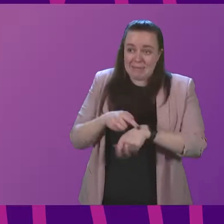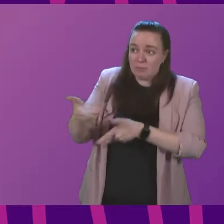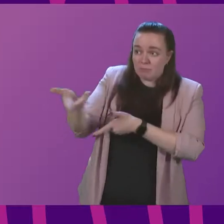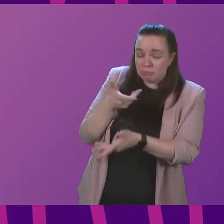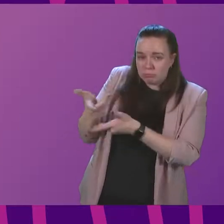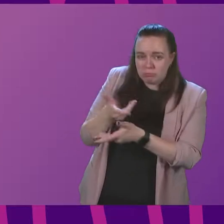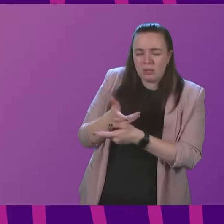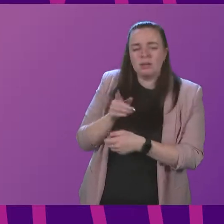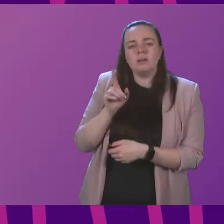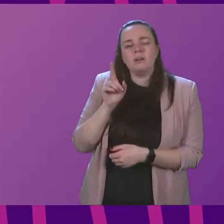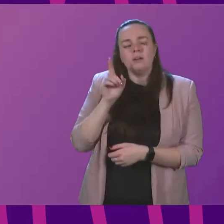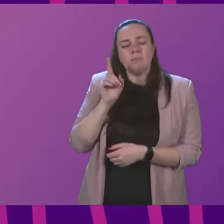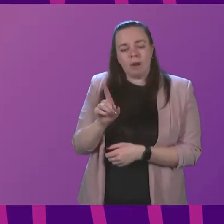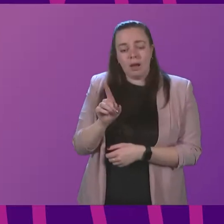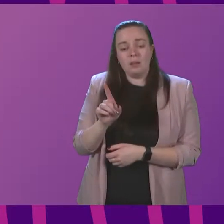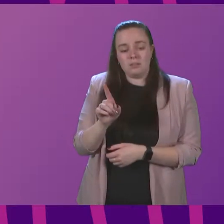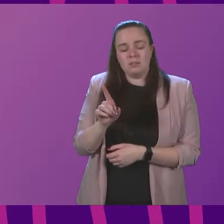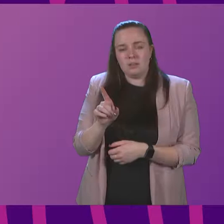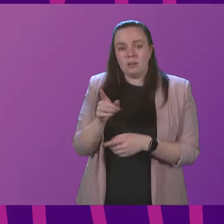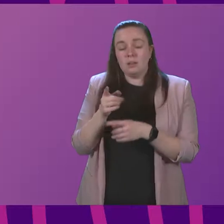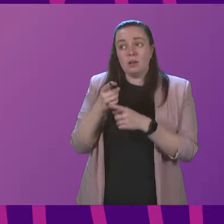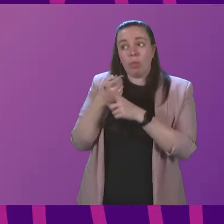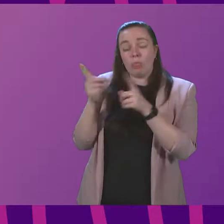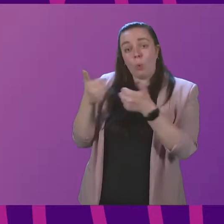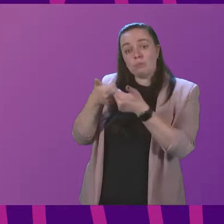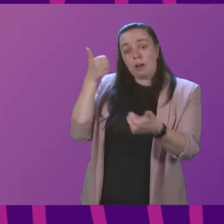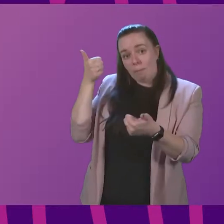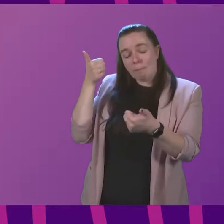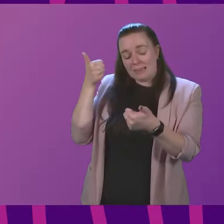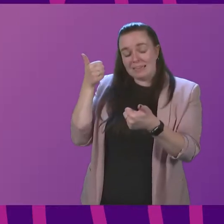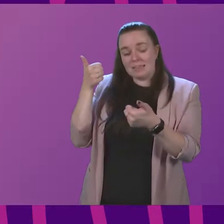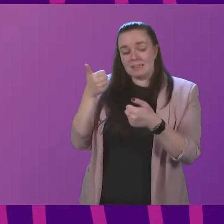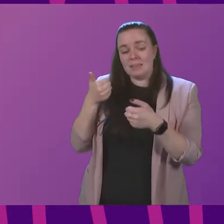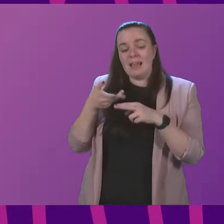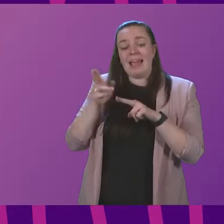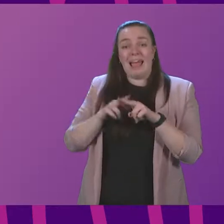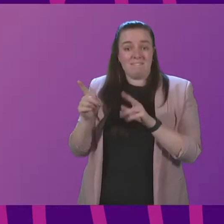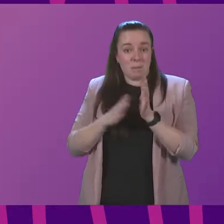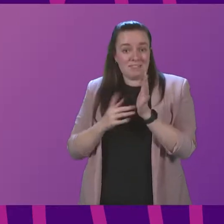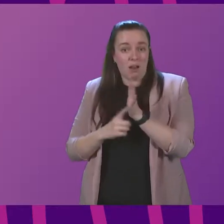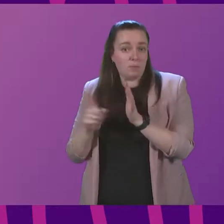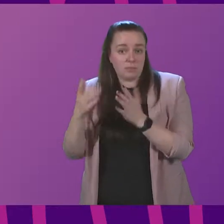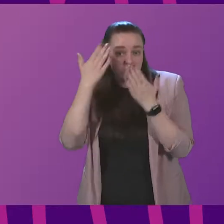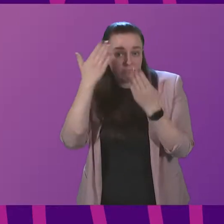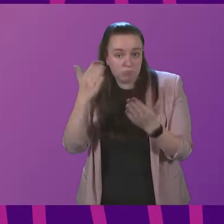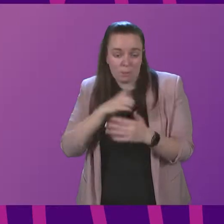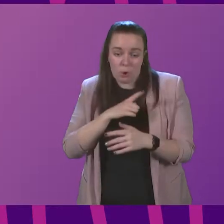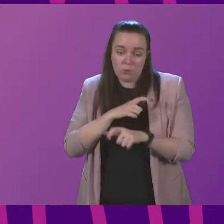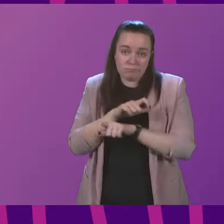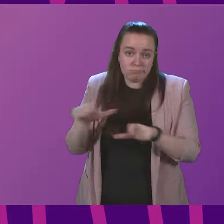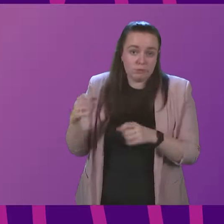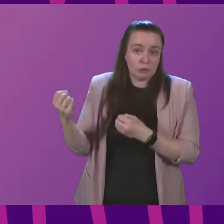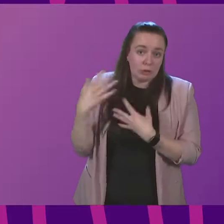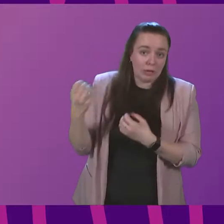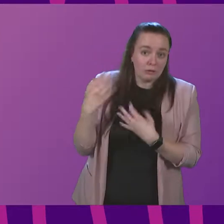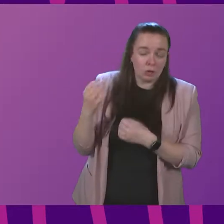but what and those companies have and if Mr Lumsden doesn't know this because he's continuing to shout at me